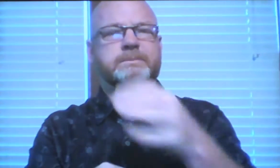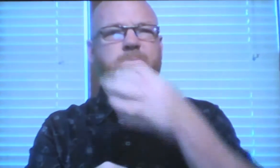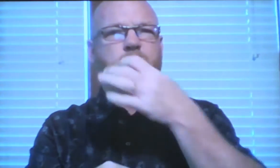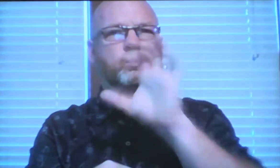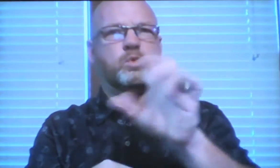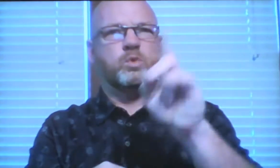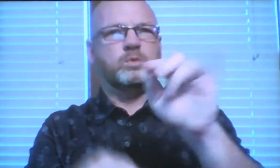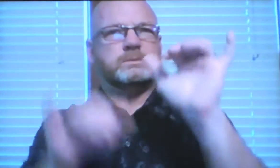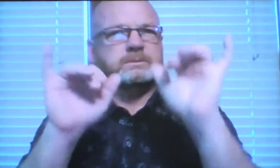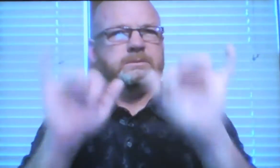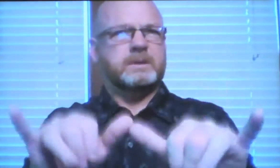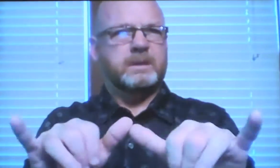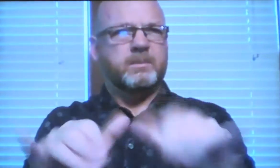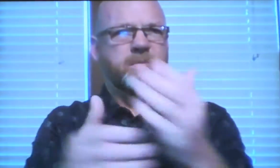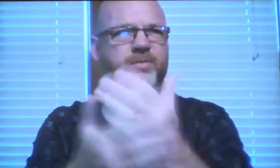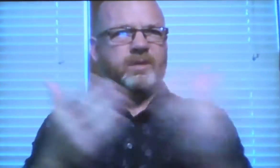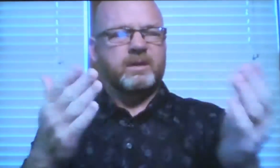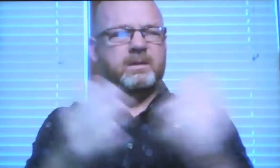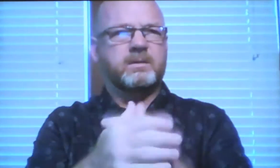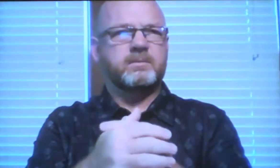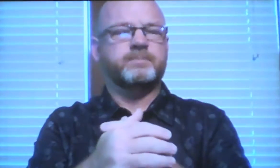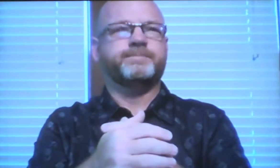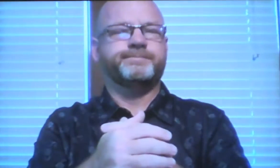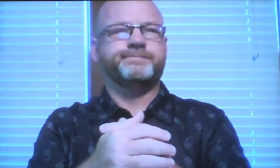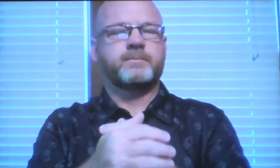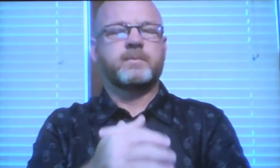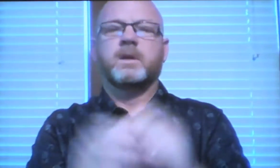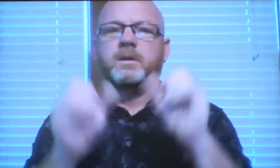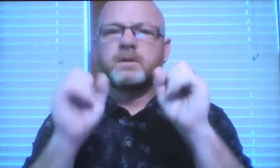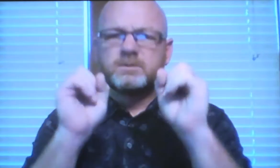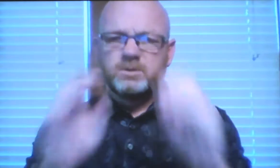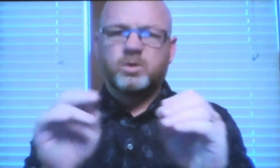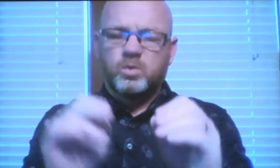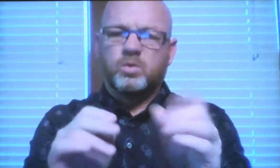observe and realize we don't want to make those same mistakes.